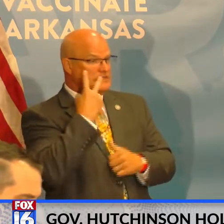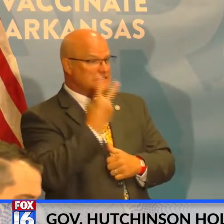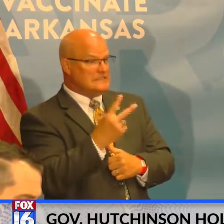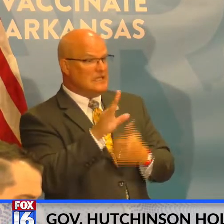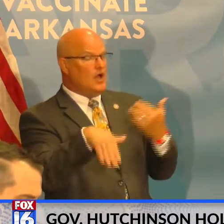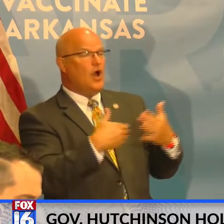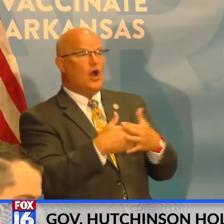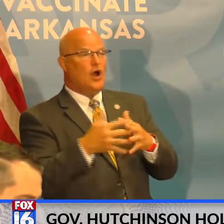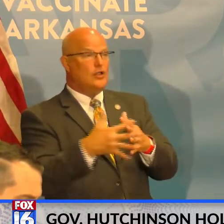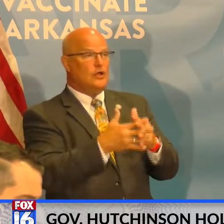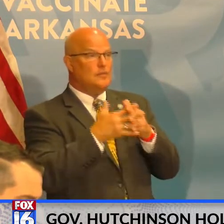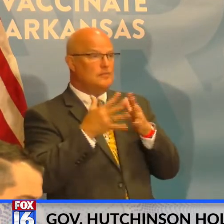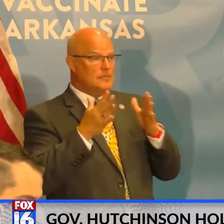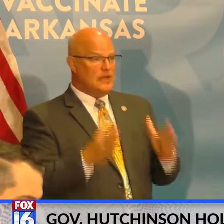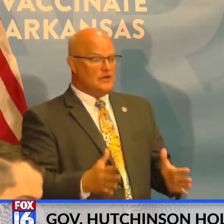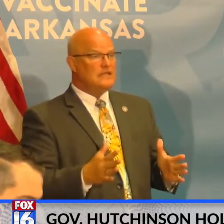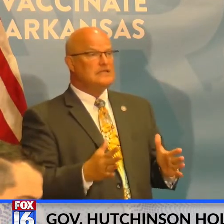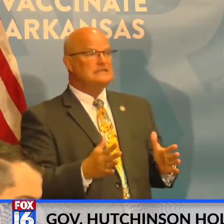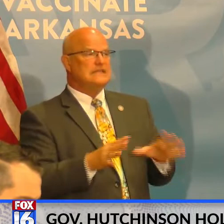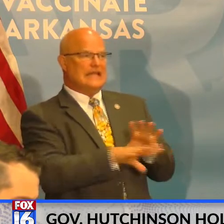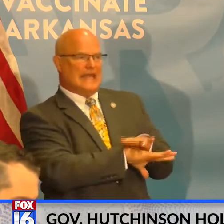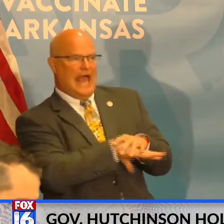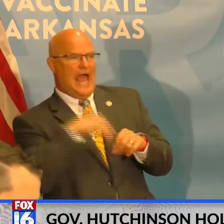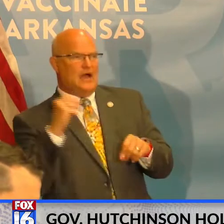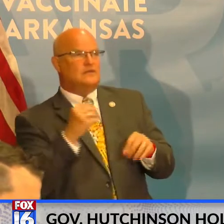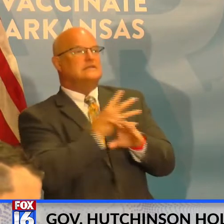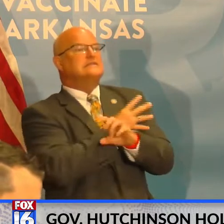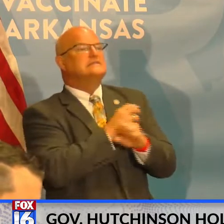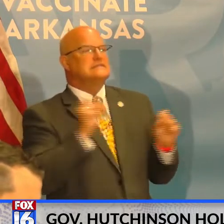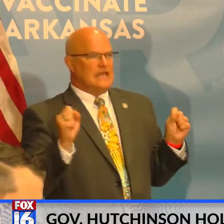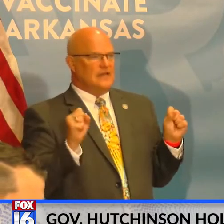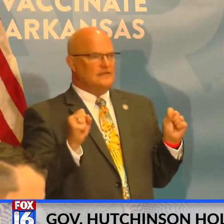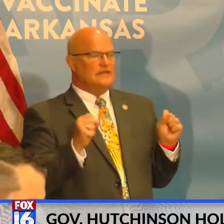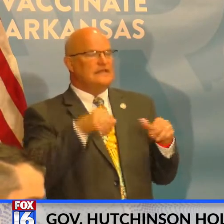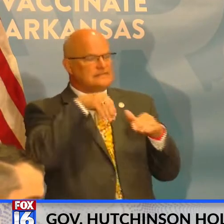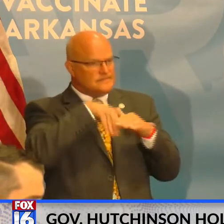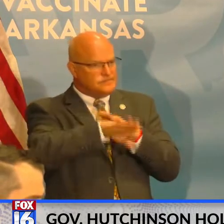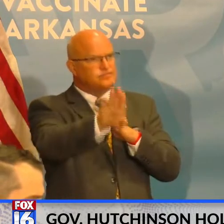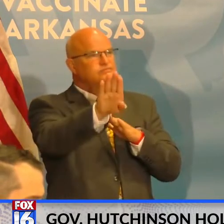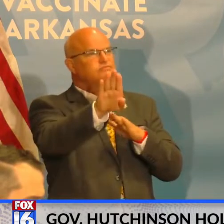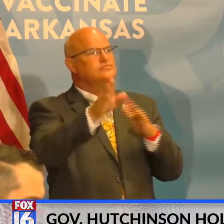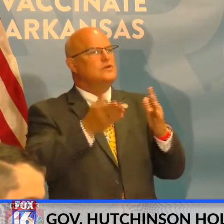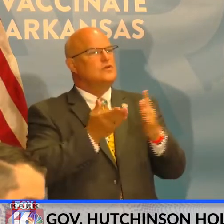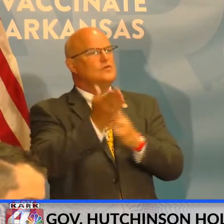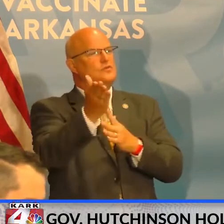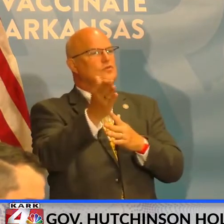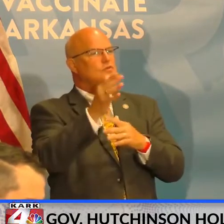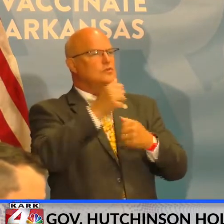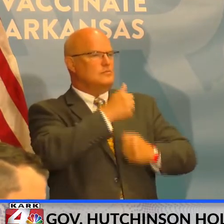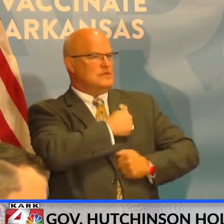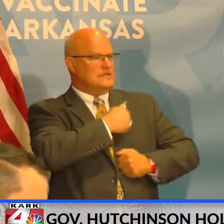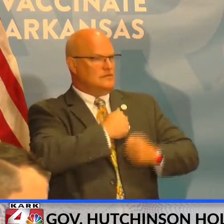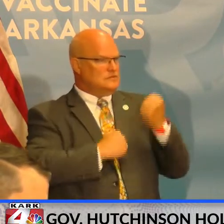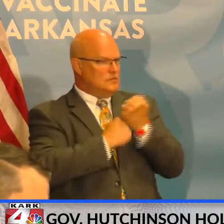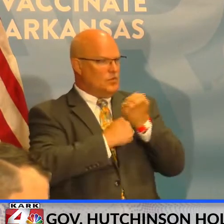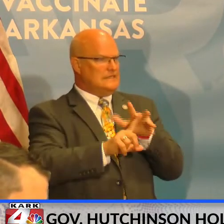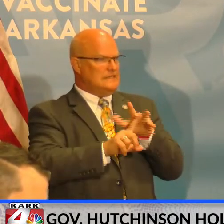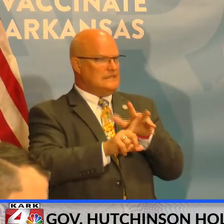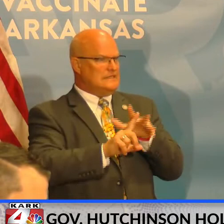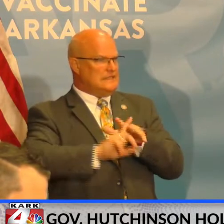Americans get out of there safely, that they have the passage that they need, the military support that they need. And